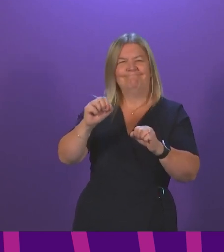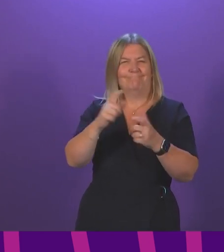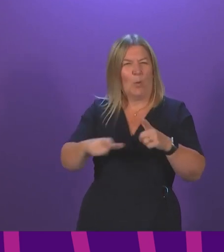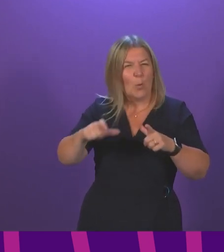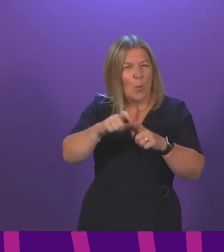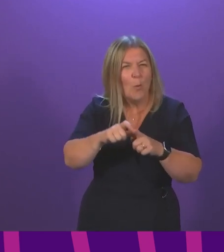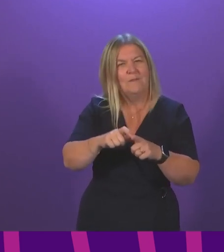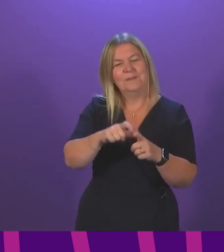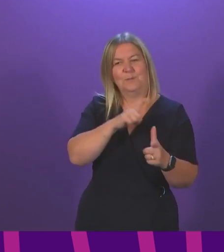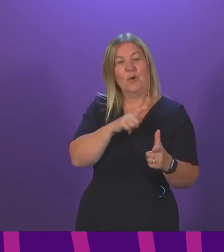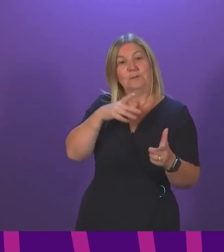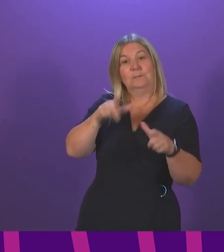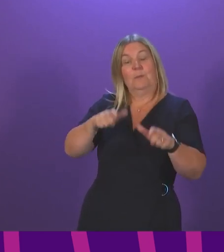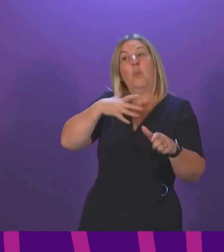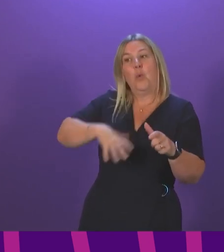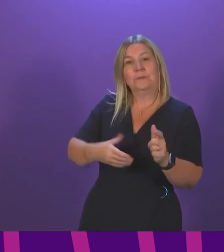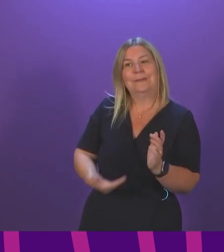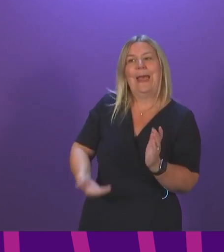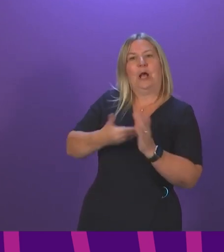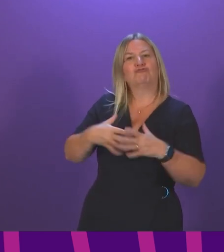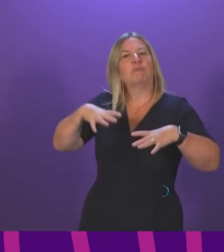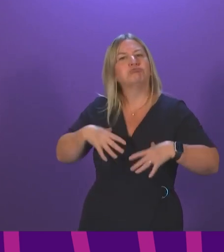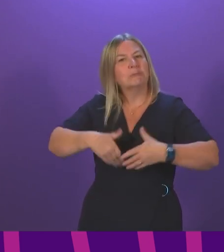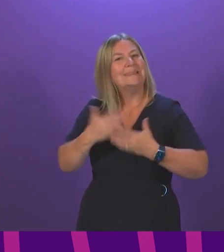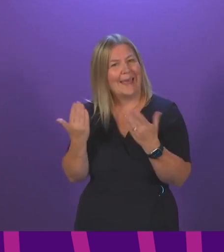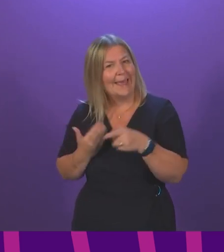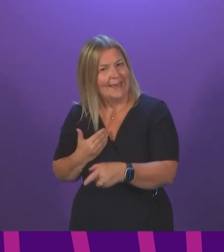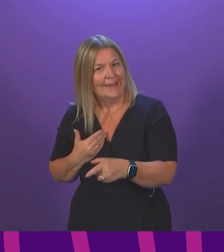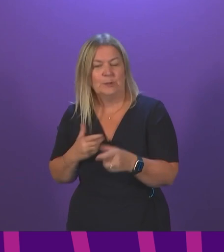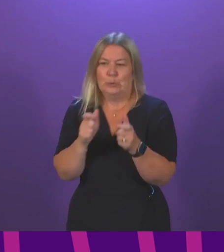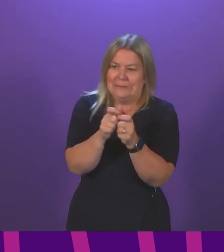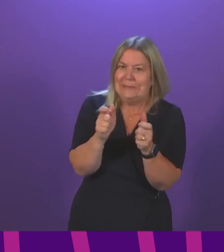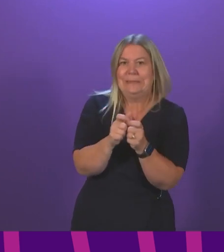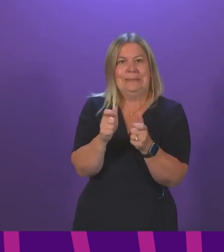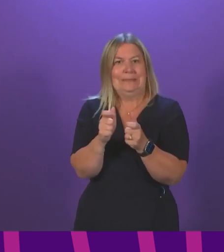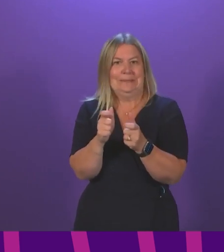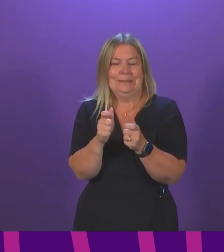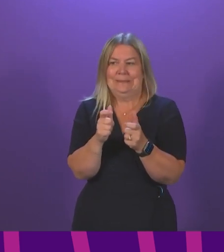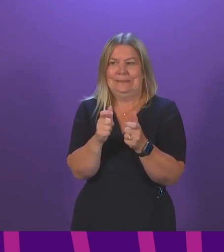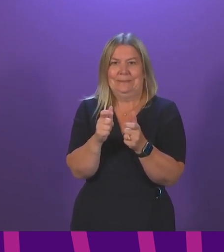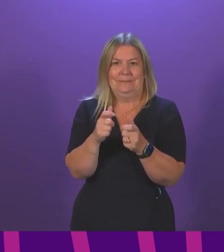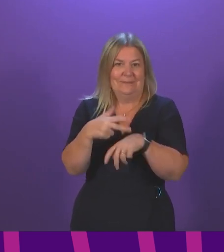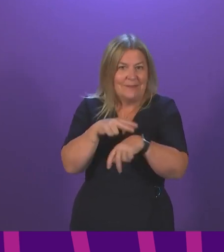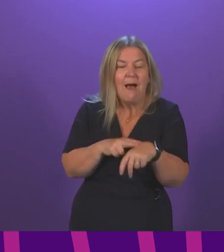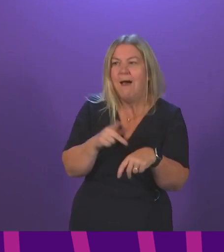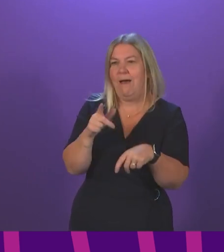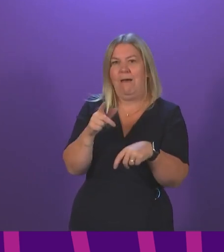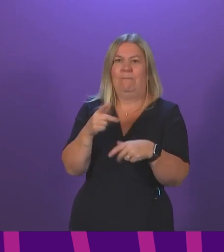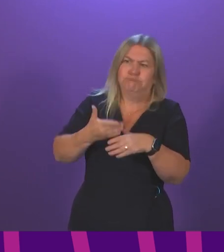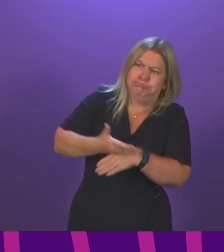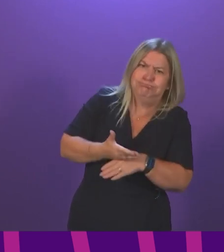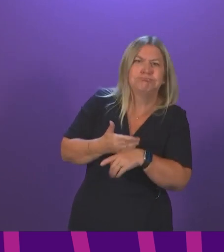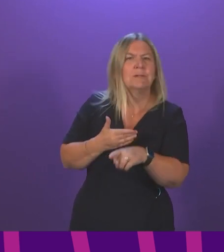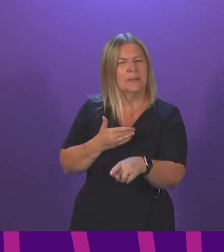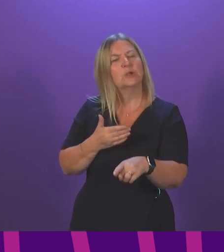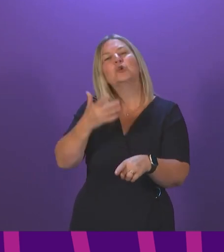working. Now that additional ticket examiners and conductors have been recruited, the issue of excessive rest day